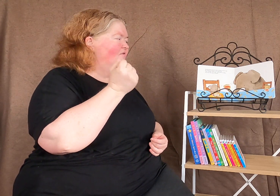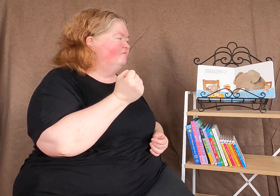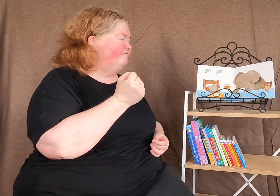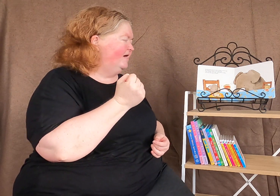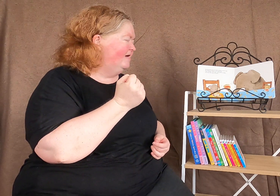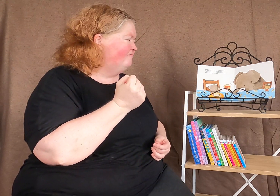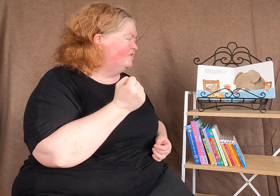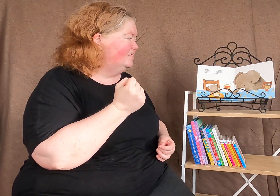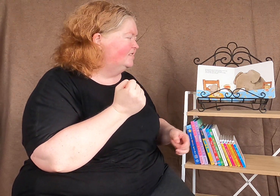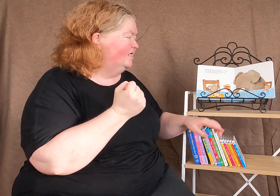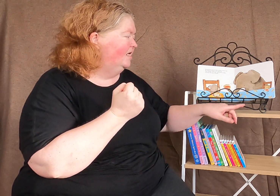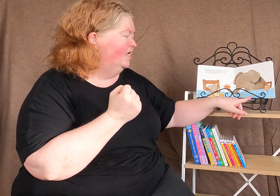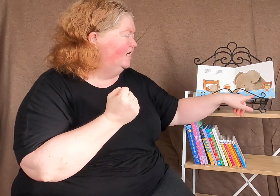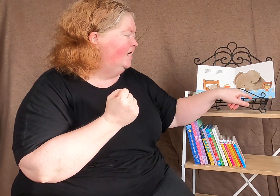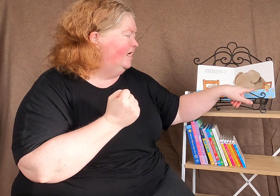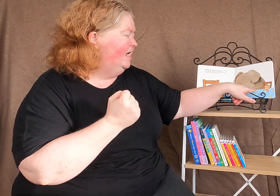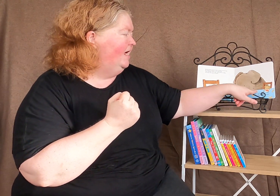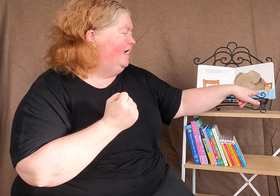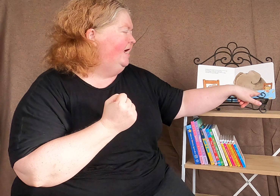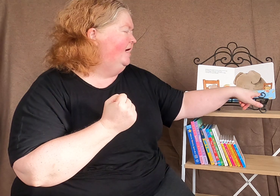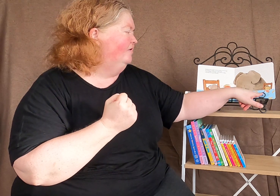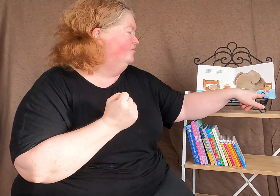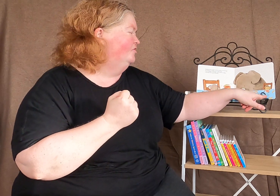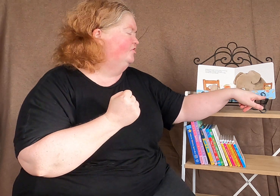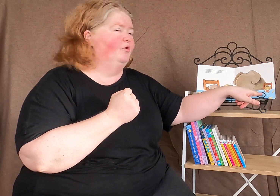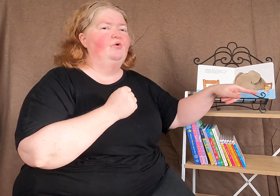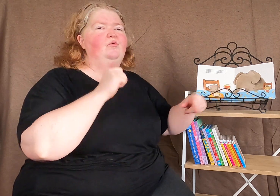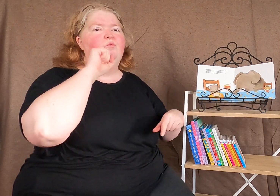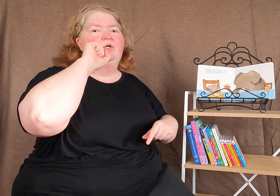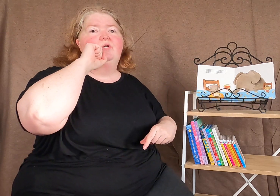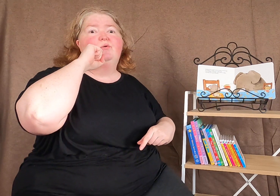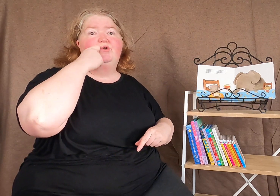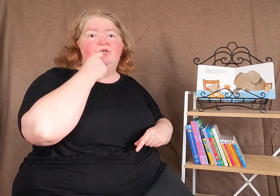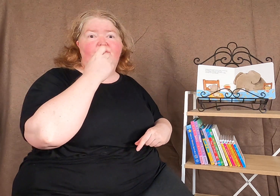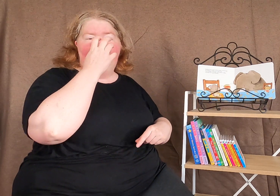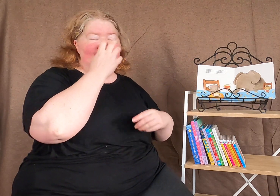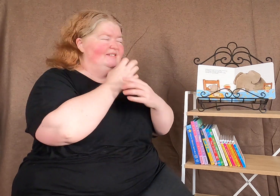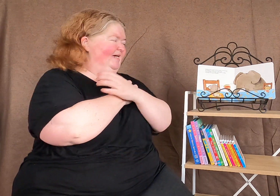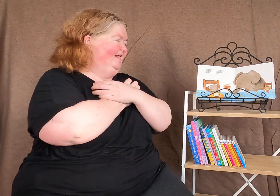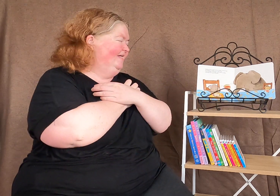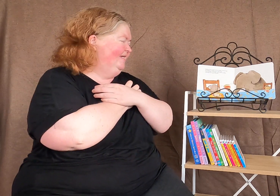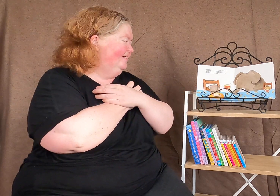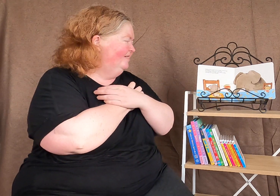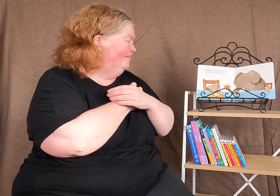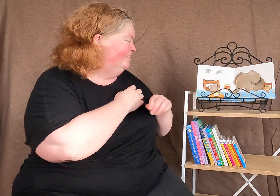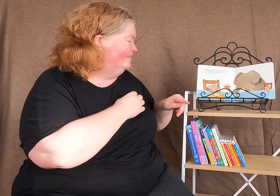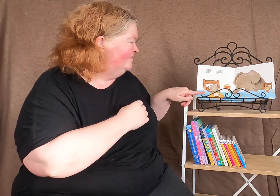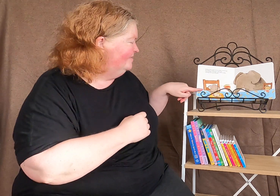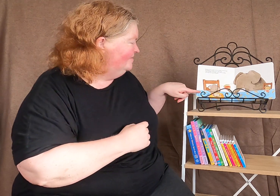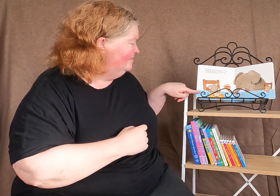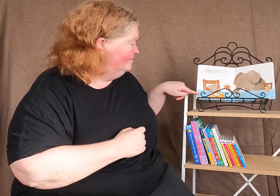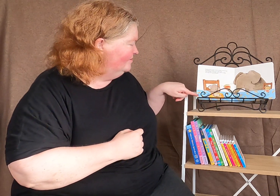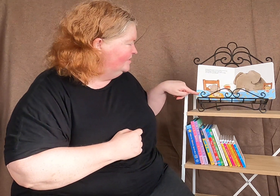your favourite. And so will your teddy. Look,